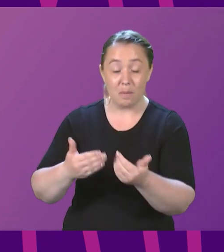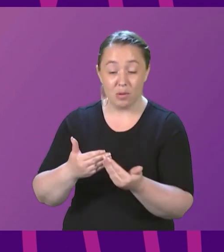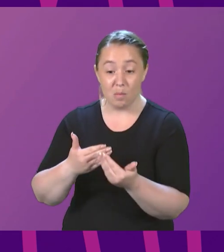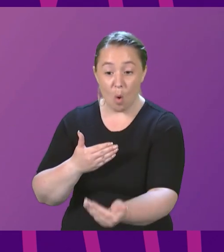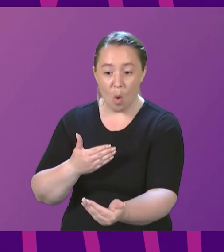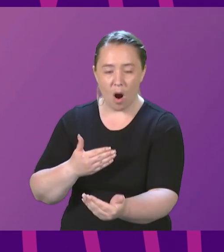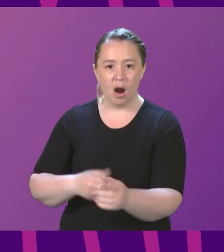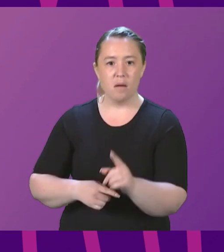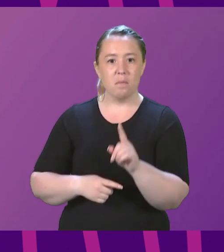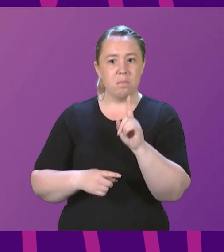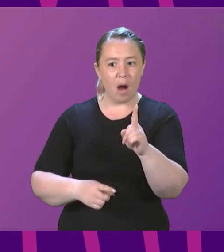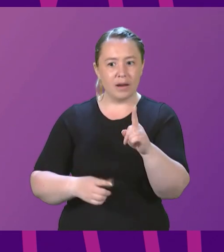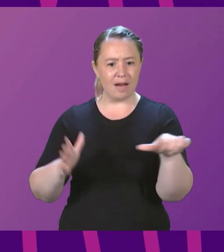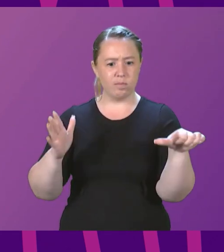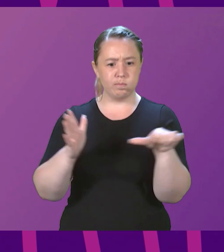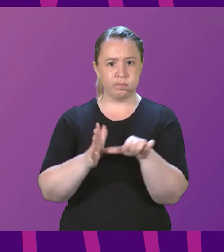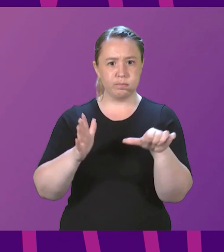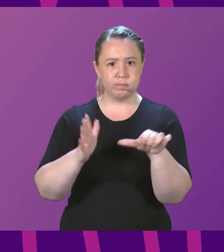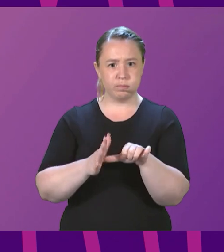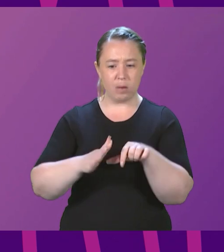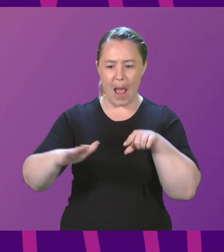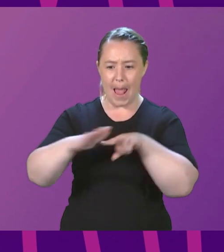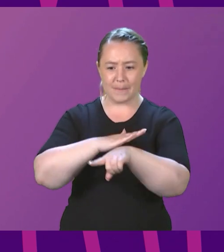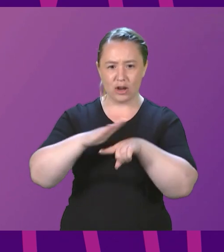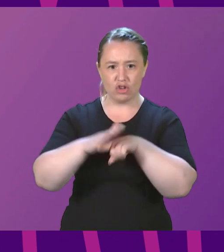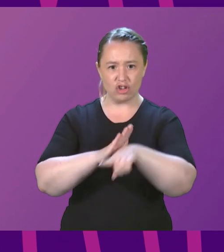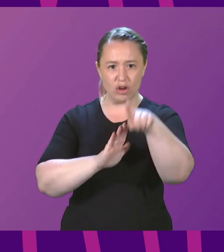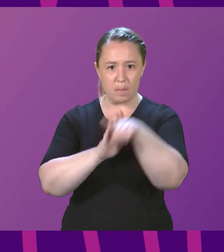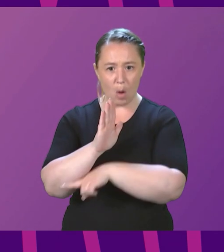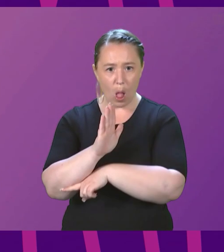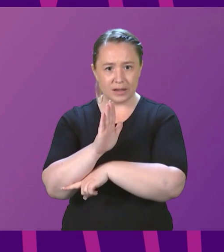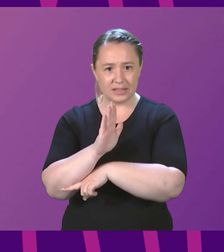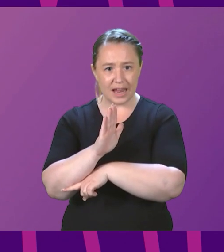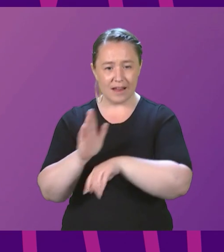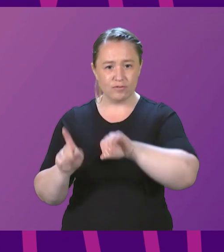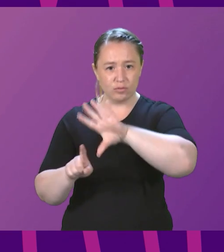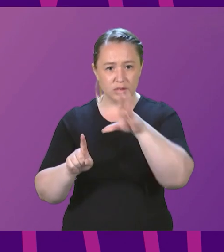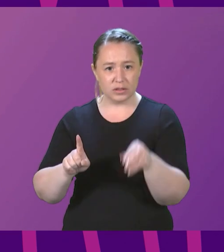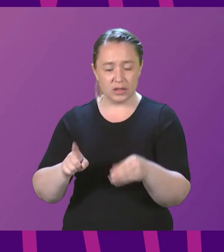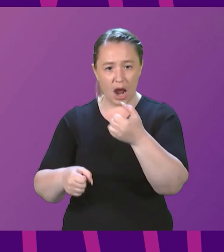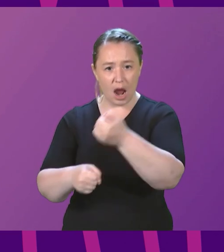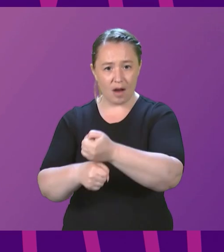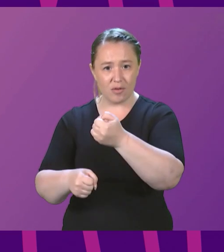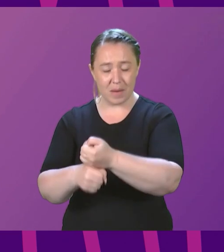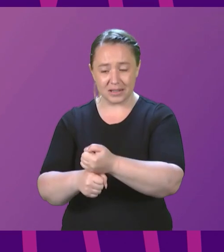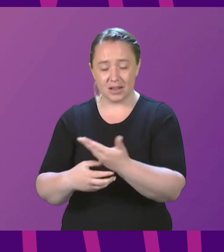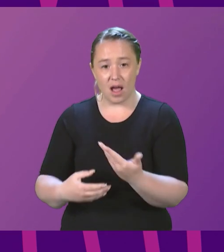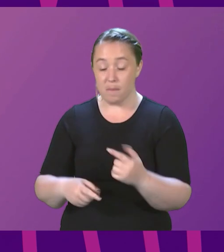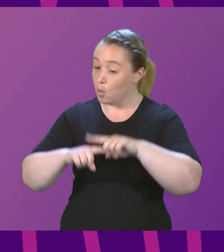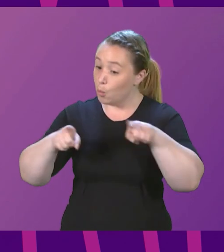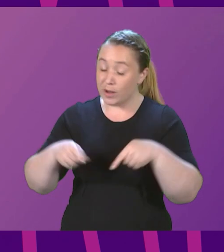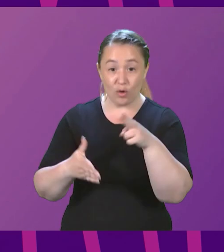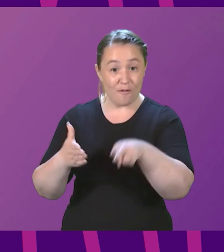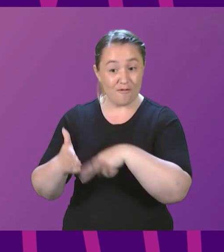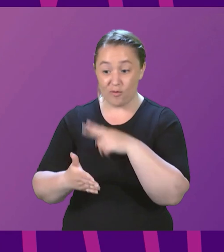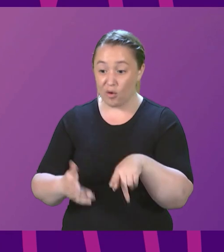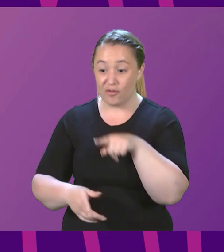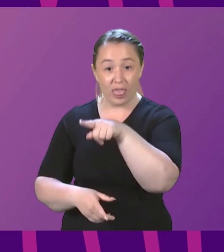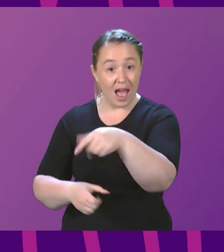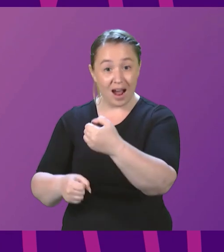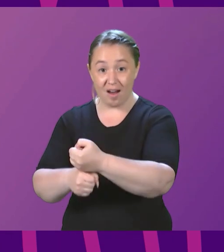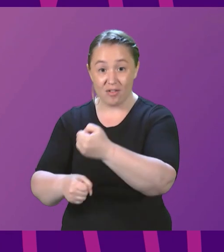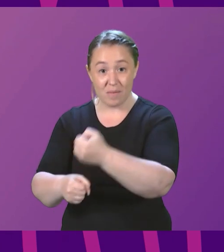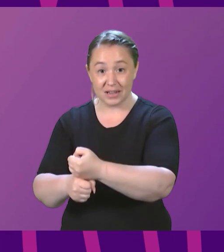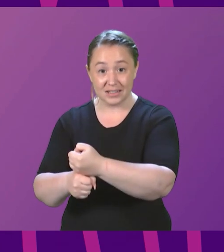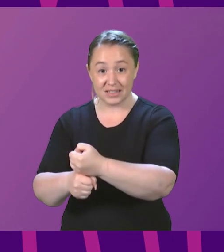environment immigration policy by a government we don't vote for and doesn't have the